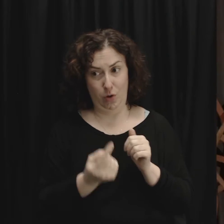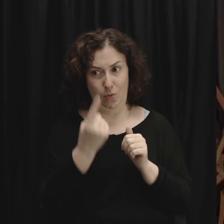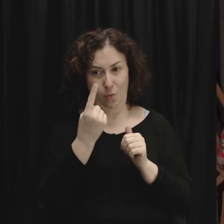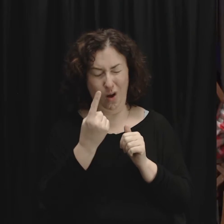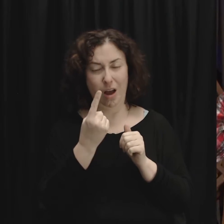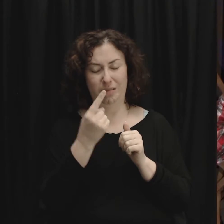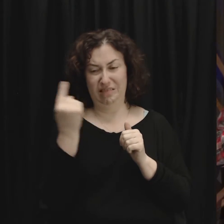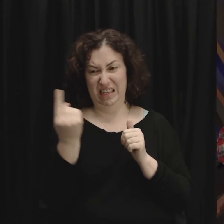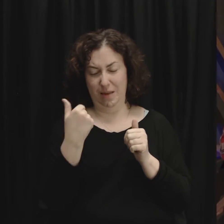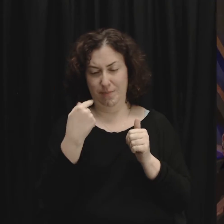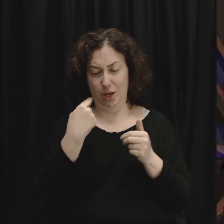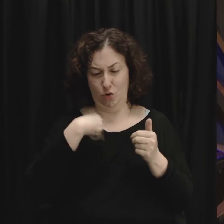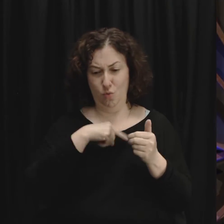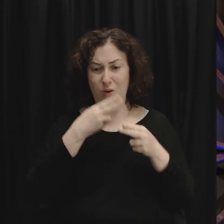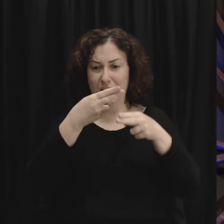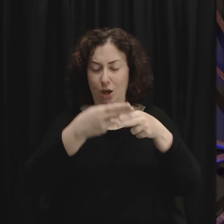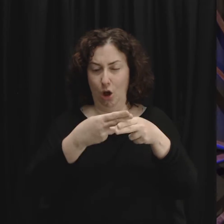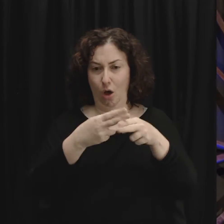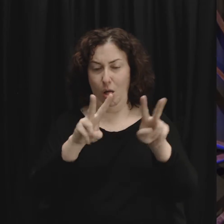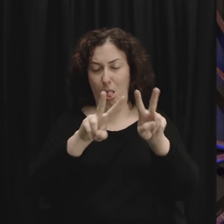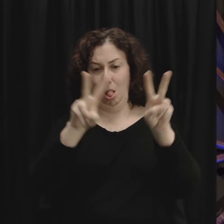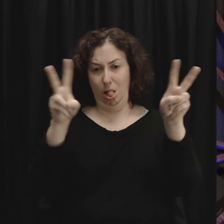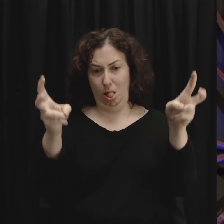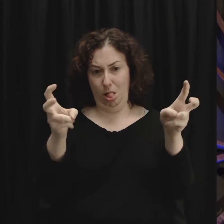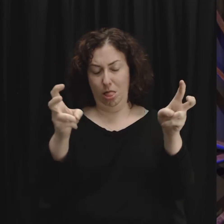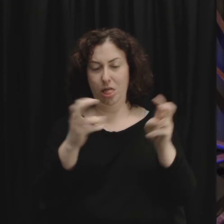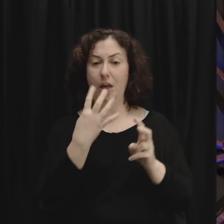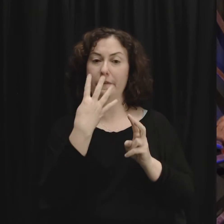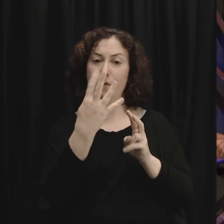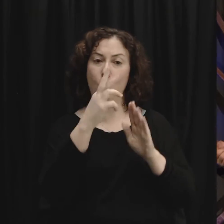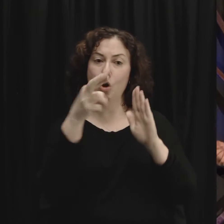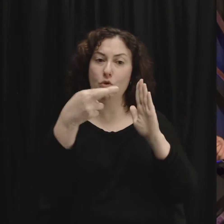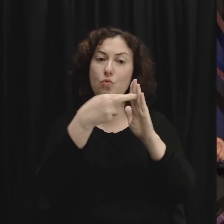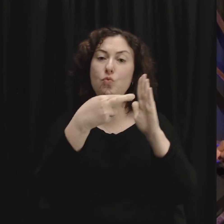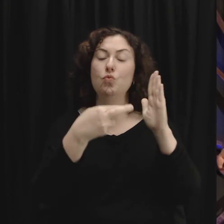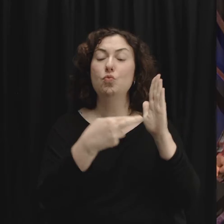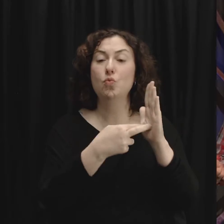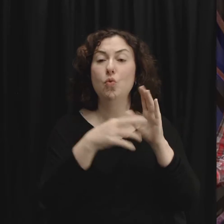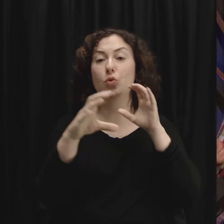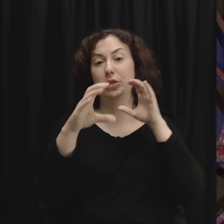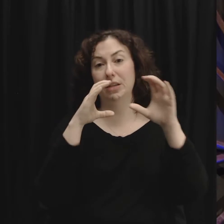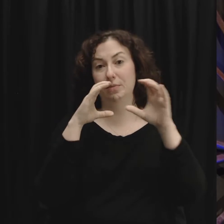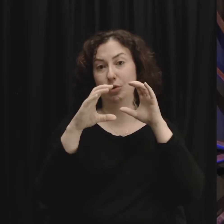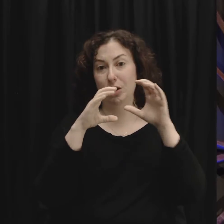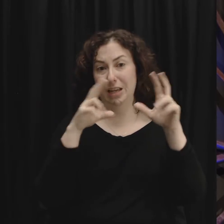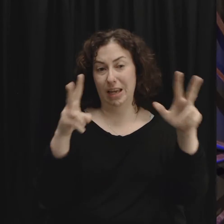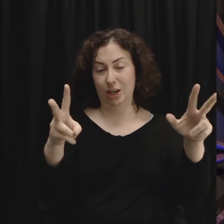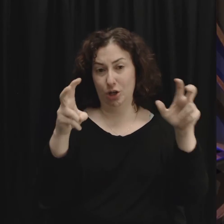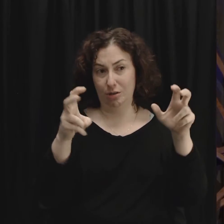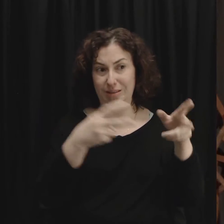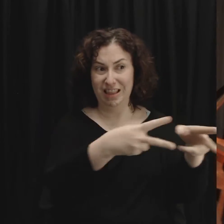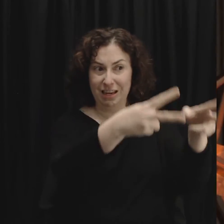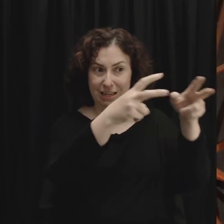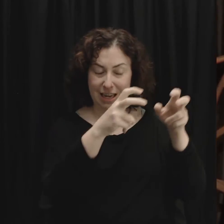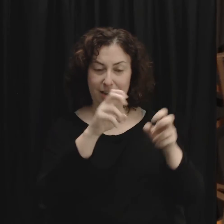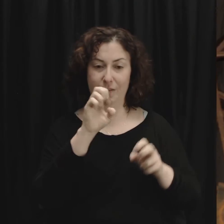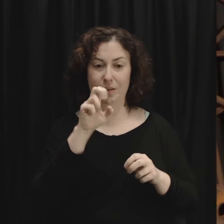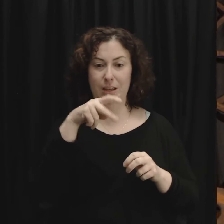the four rules of communication. They come out of Ephesians chapter 4. The Bible does not call them the four rules of communication.